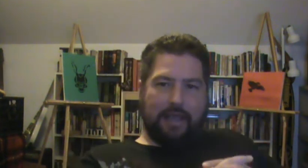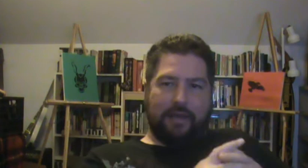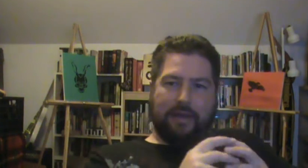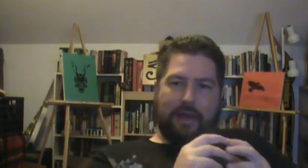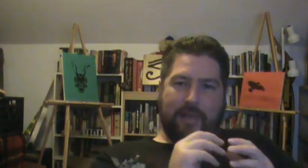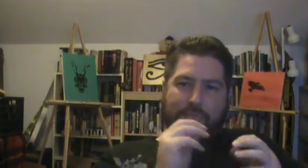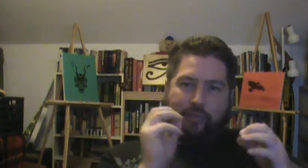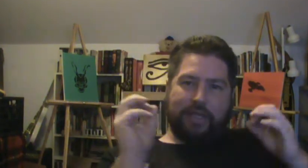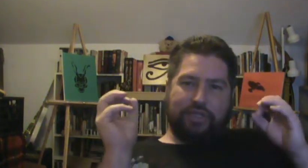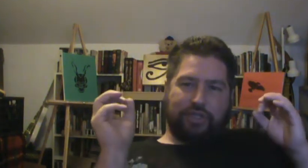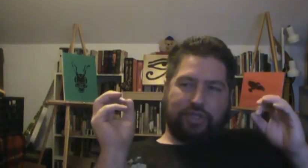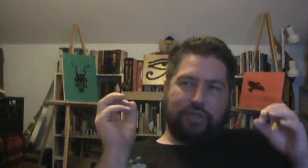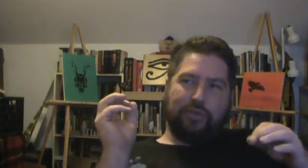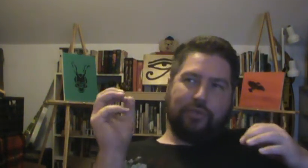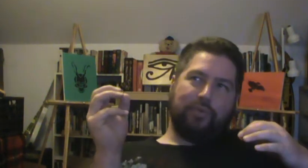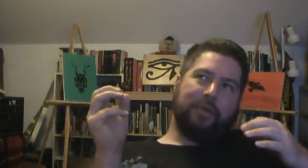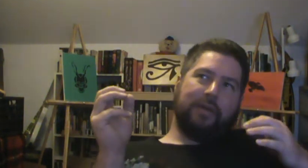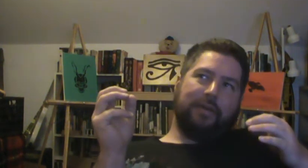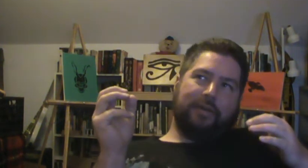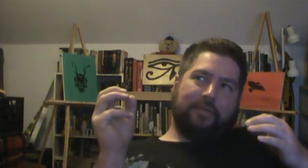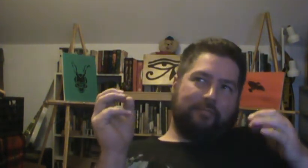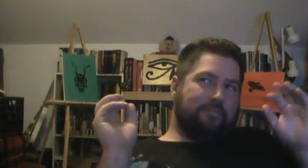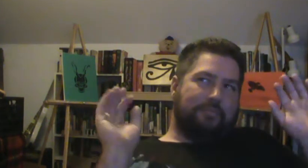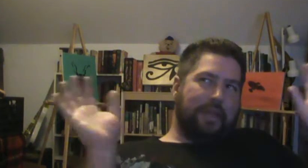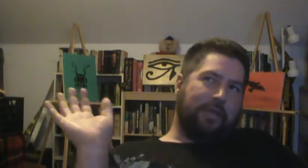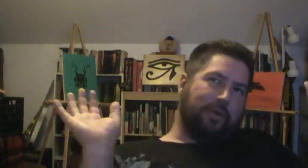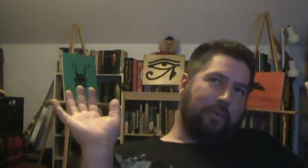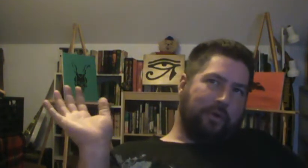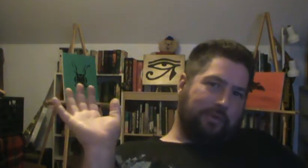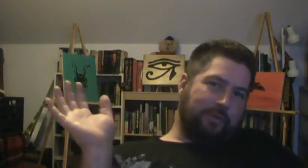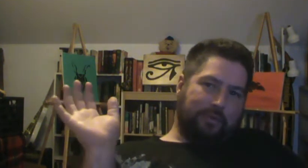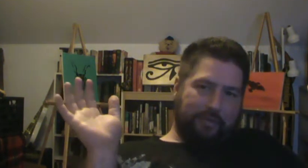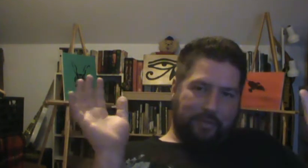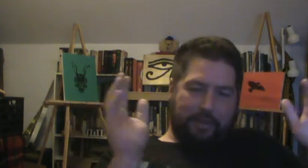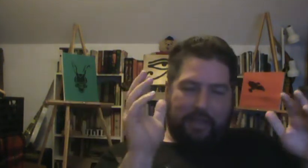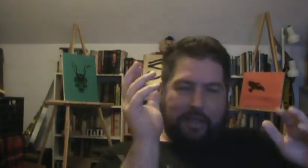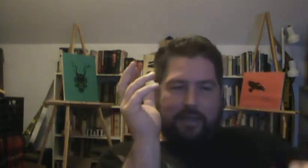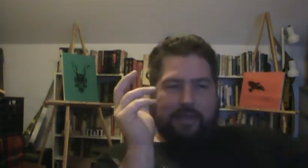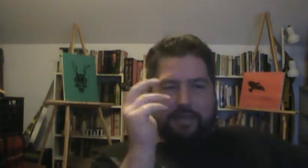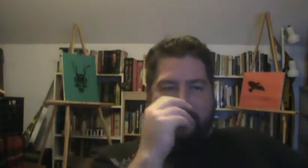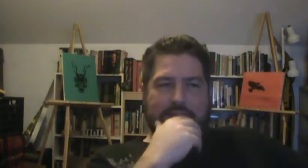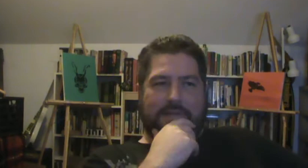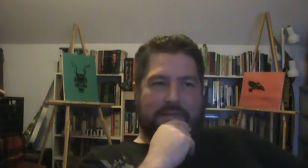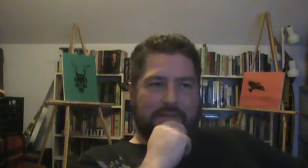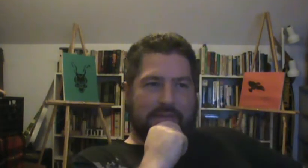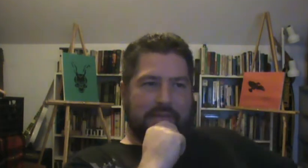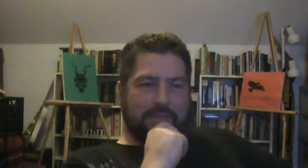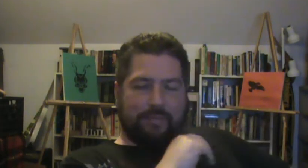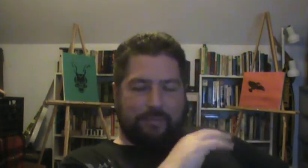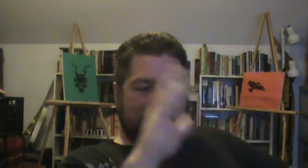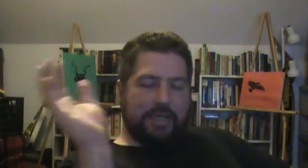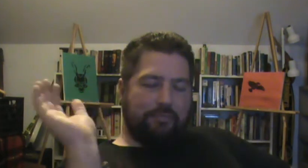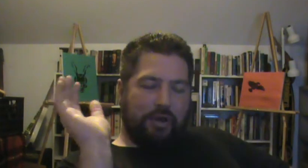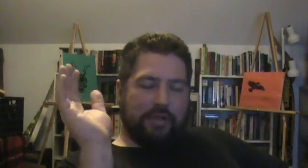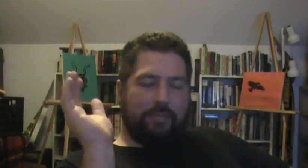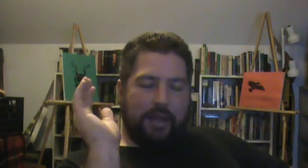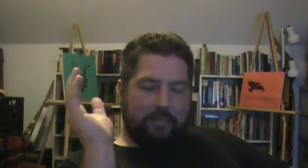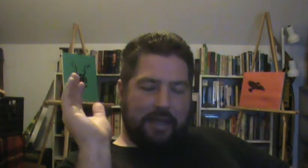bridge to the other world, OK? It's been debunked by many,